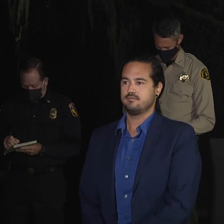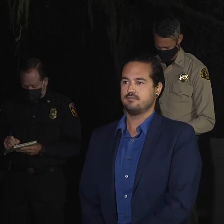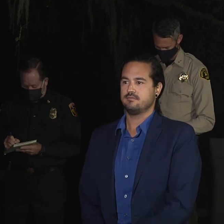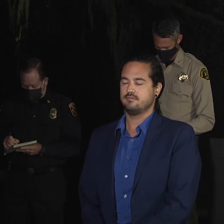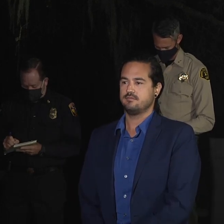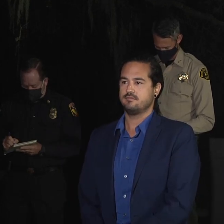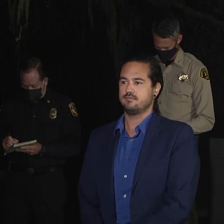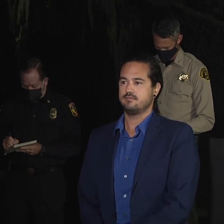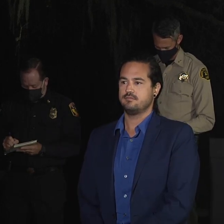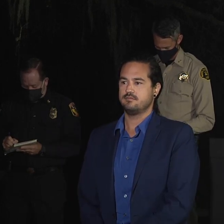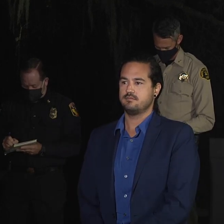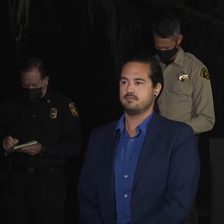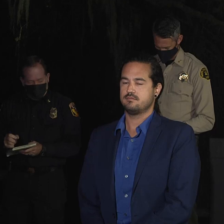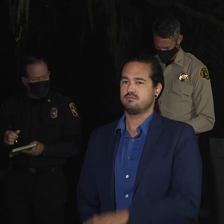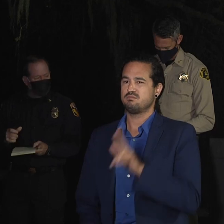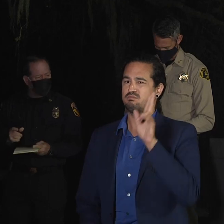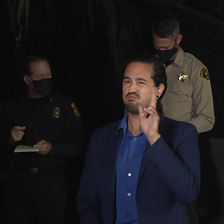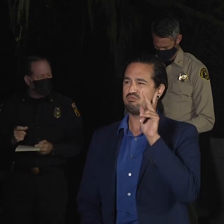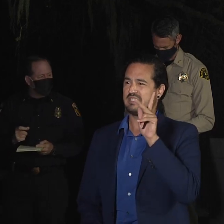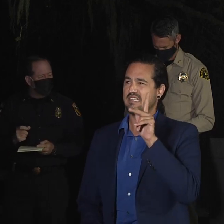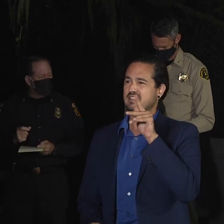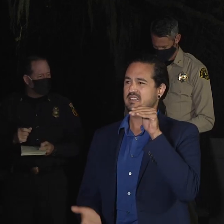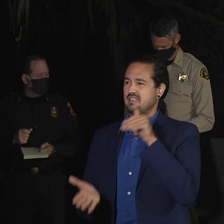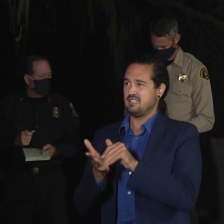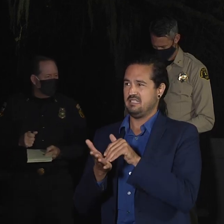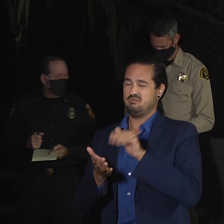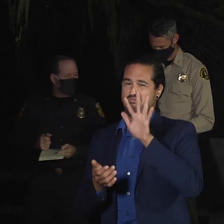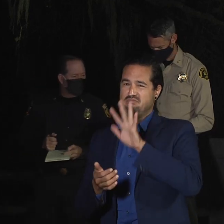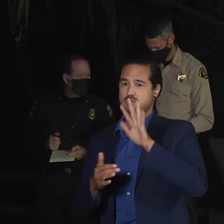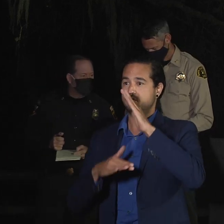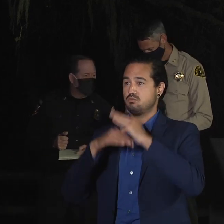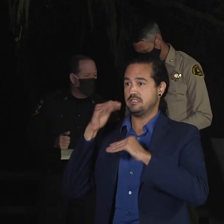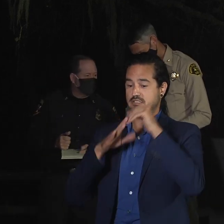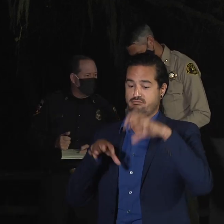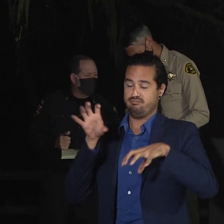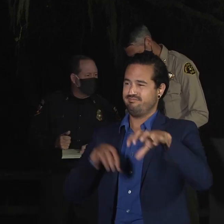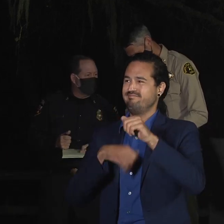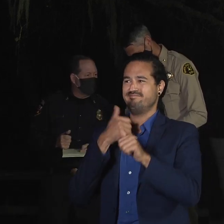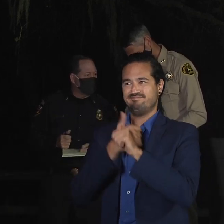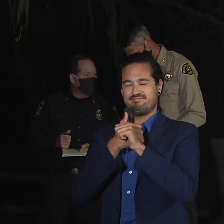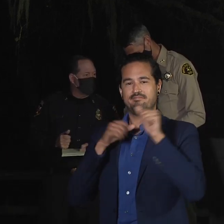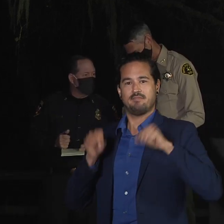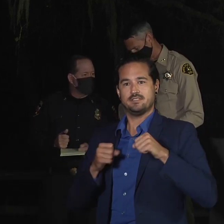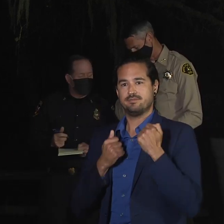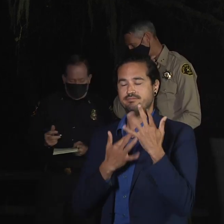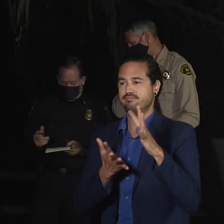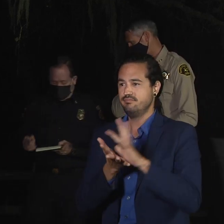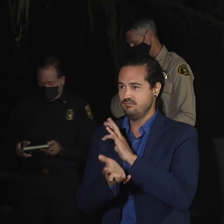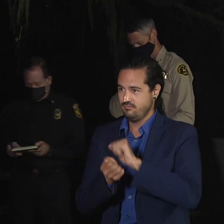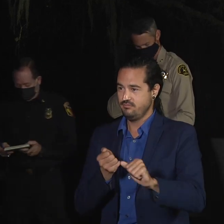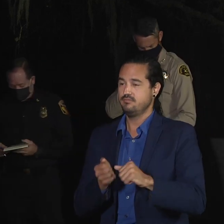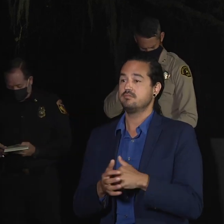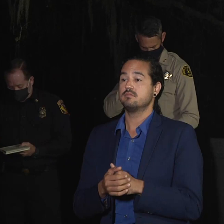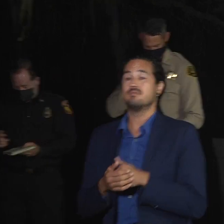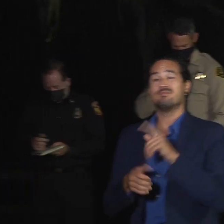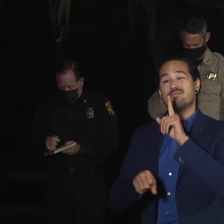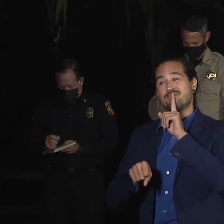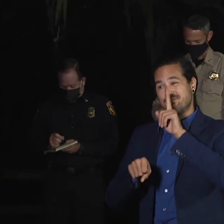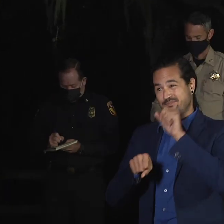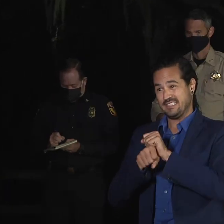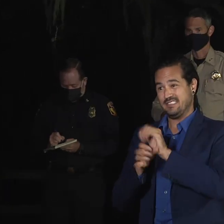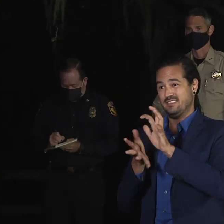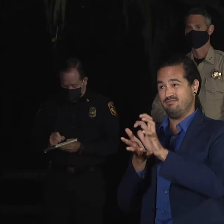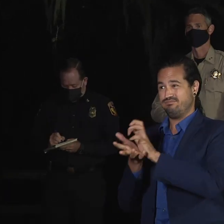structures threatened by the fire. Unfortunately, we can confirm that there have been 646 structures that have been destroyed.